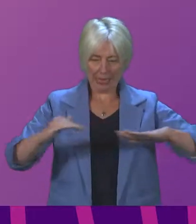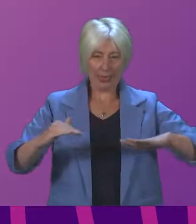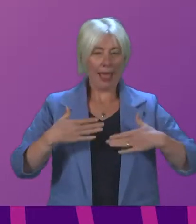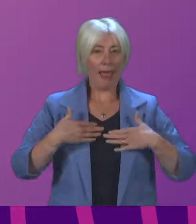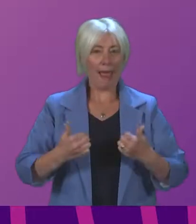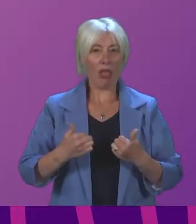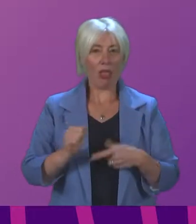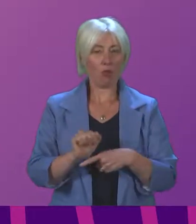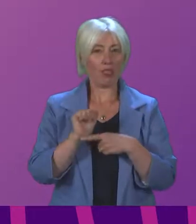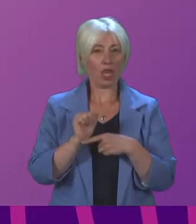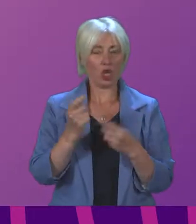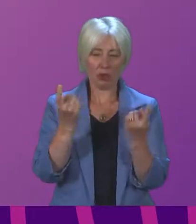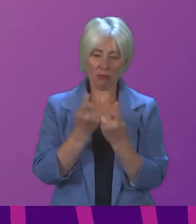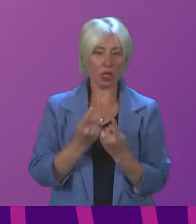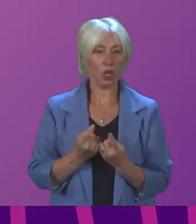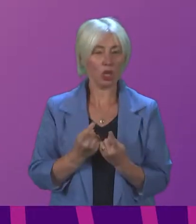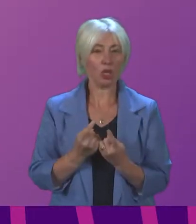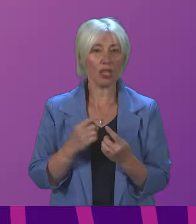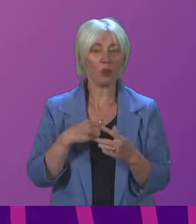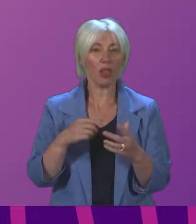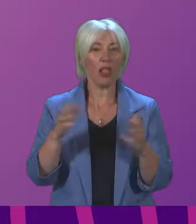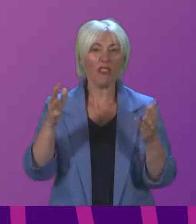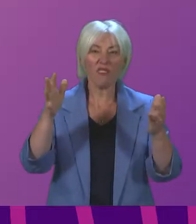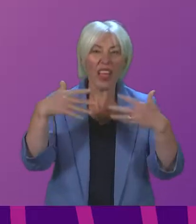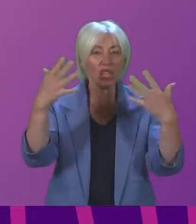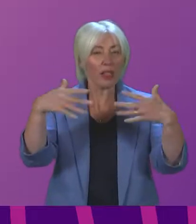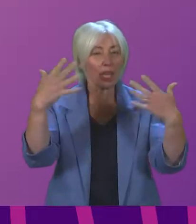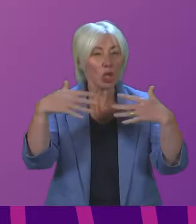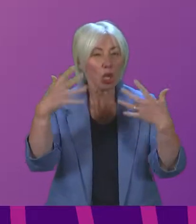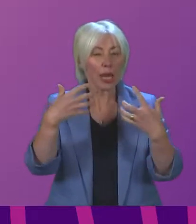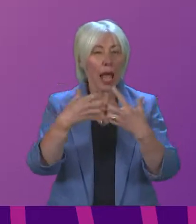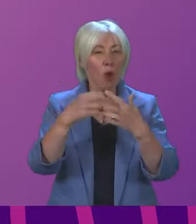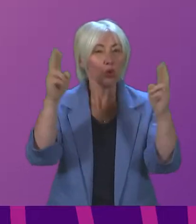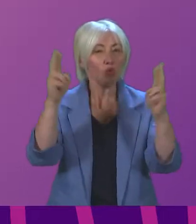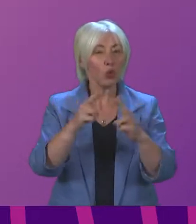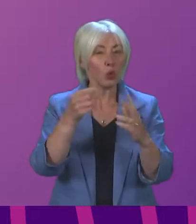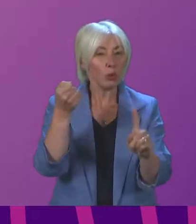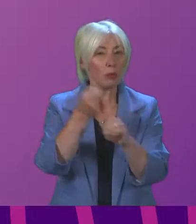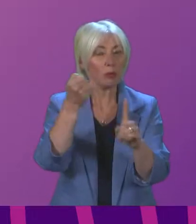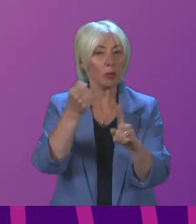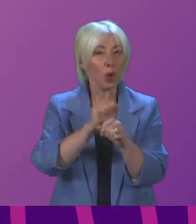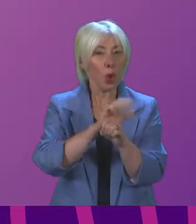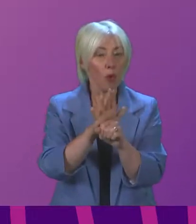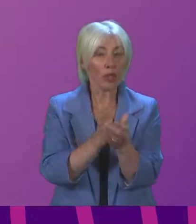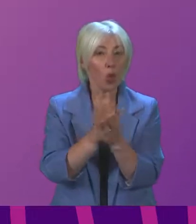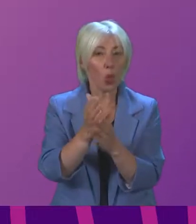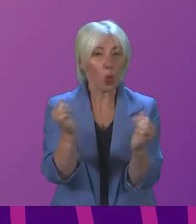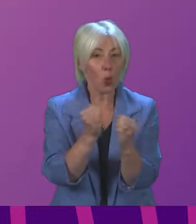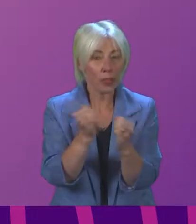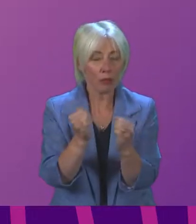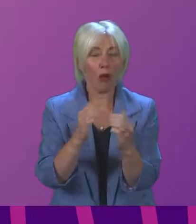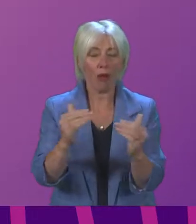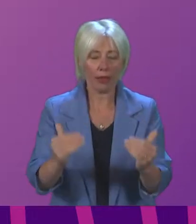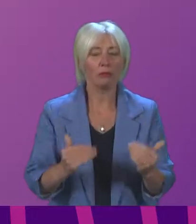measures, in particular ventilation, could play in lessening the impact of COVID-19, especially over winter and as we move